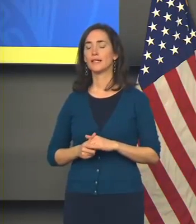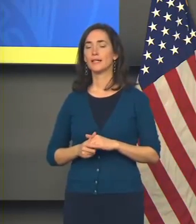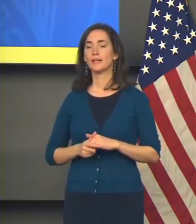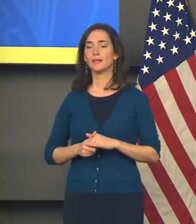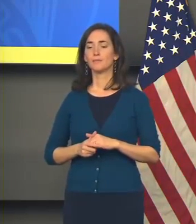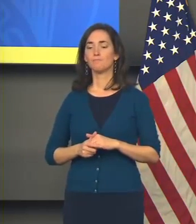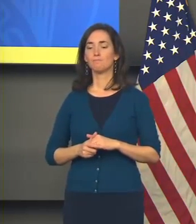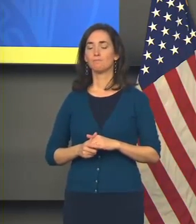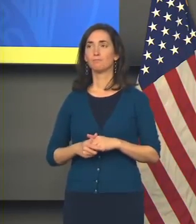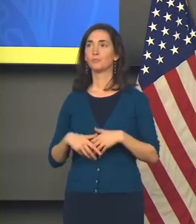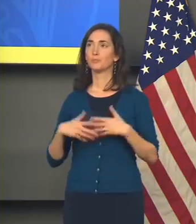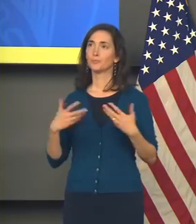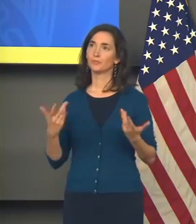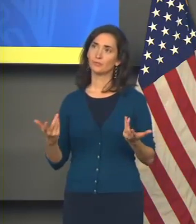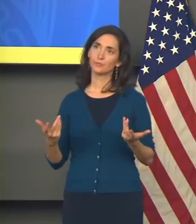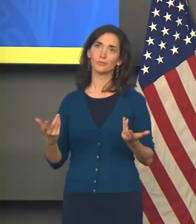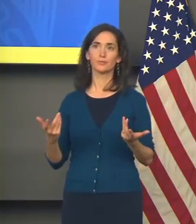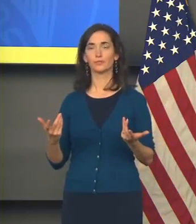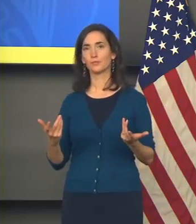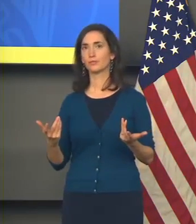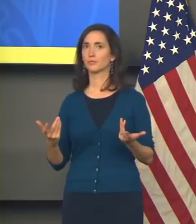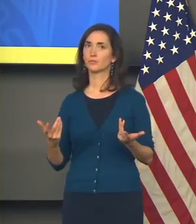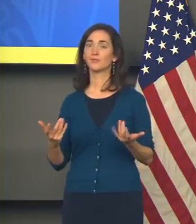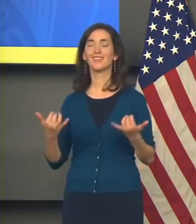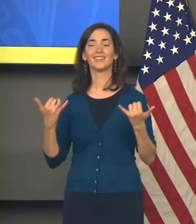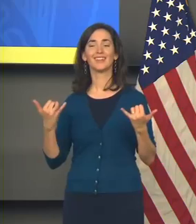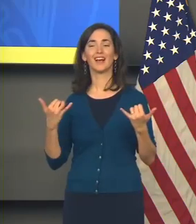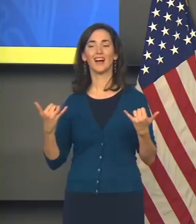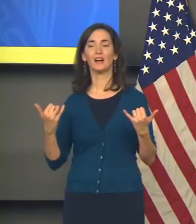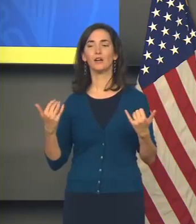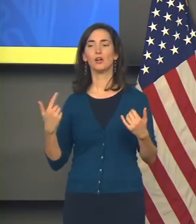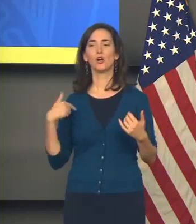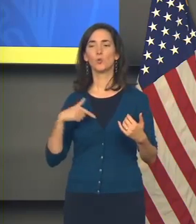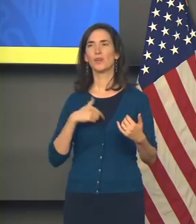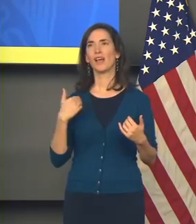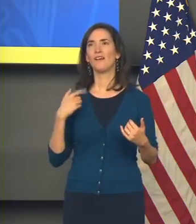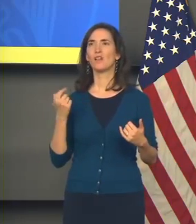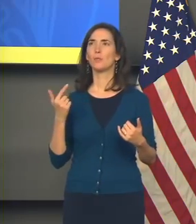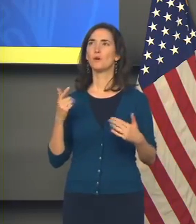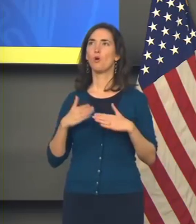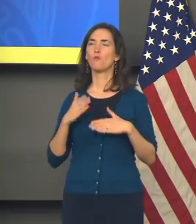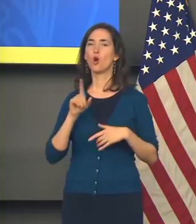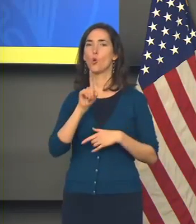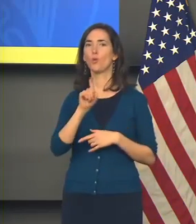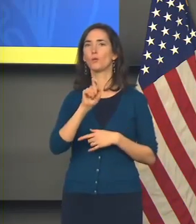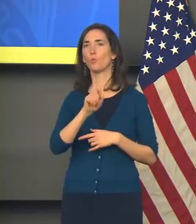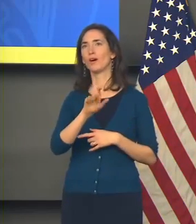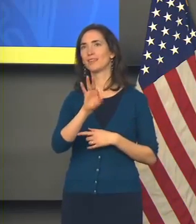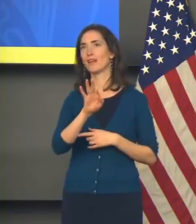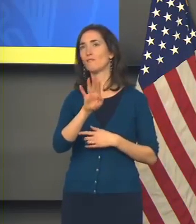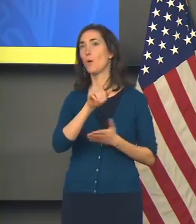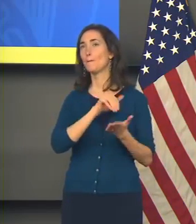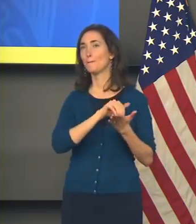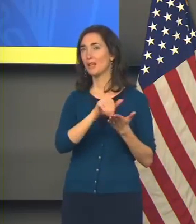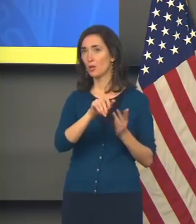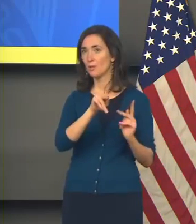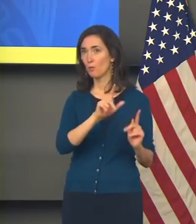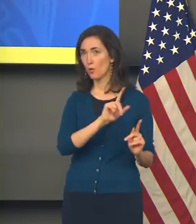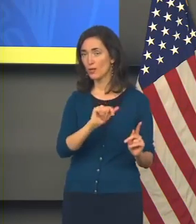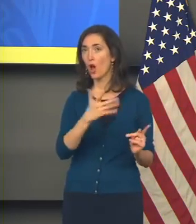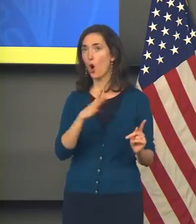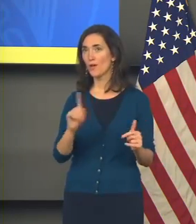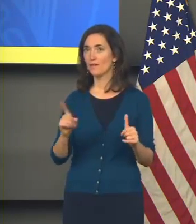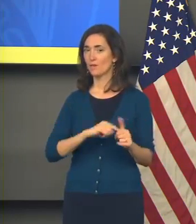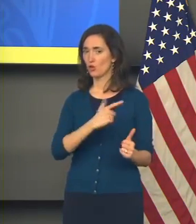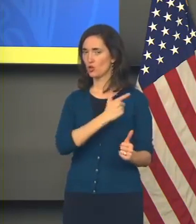It would be great. You know, we have, I think, a little more than one point nine four million Louisianans right now who've at least taken the first